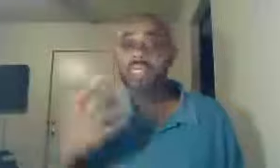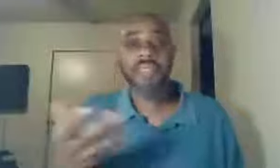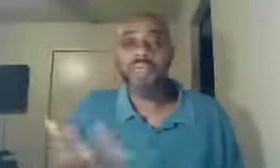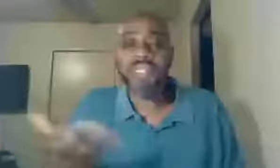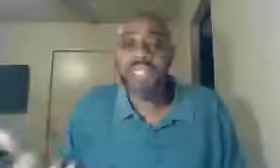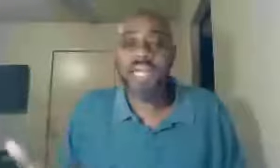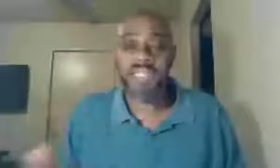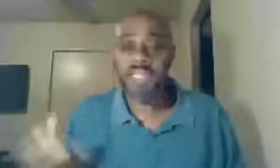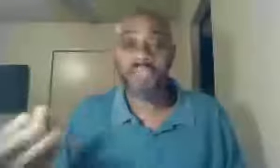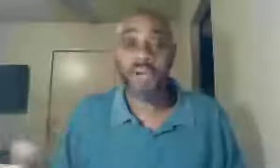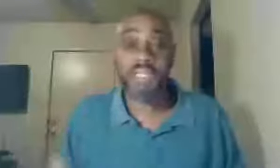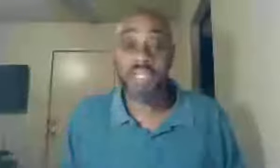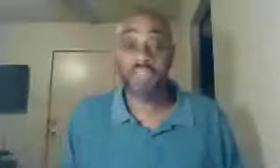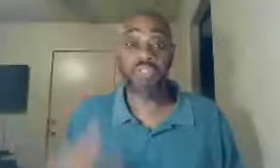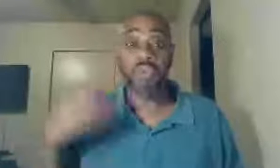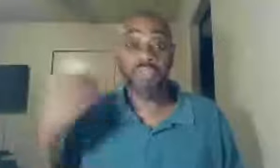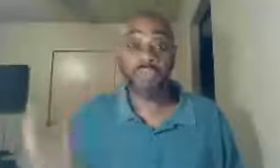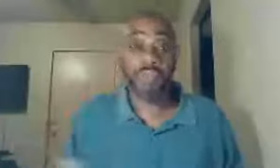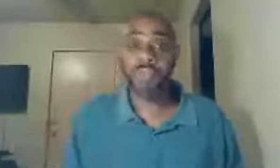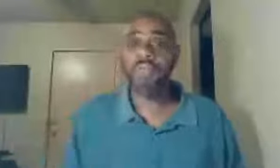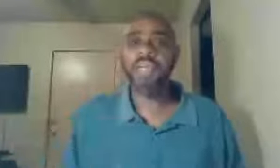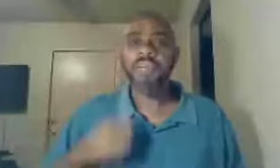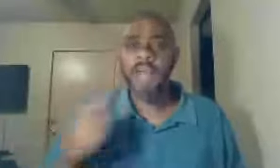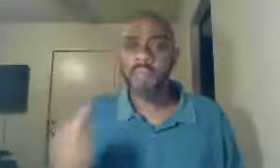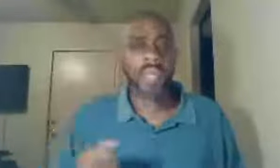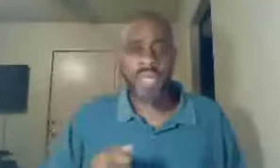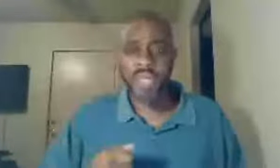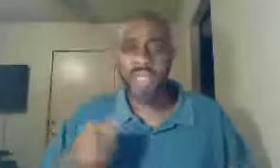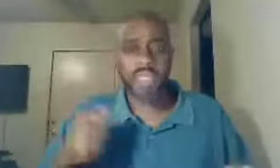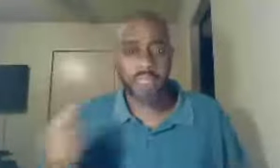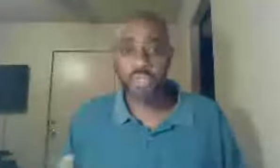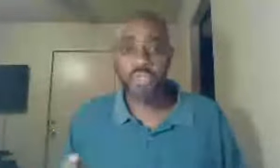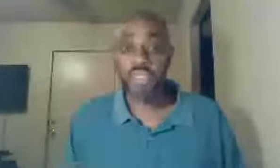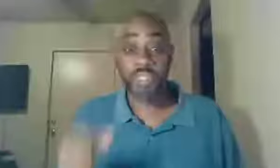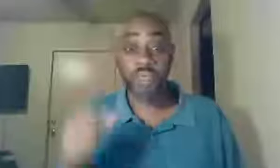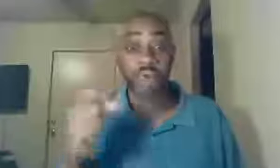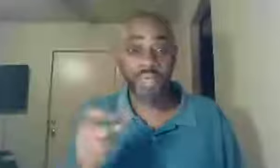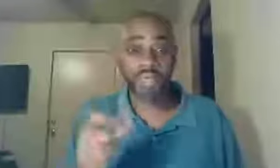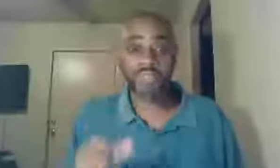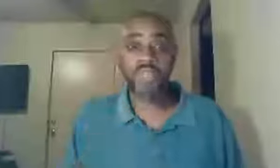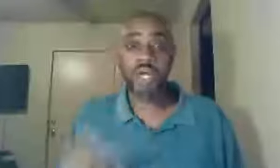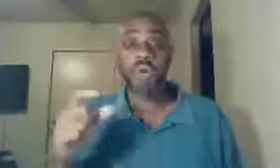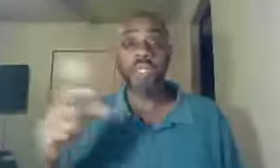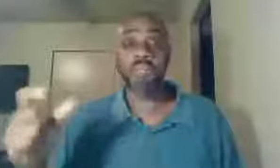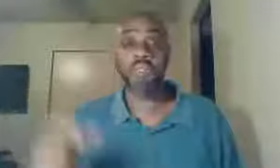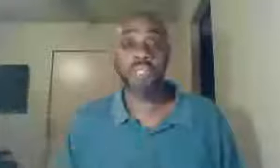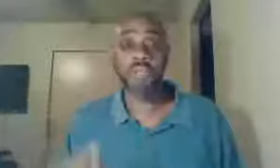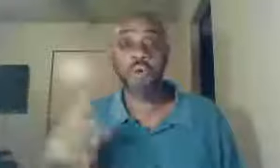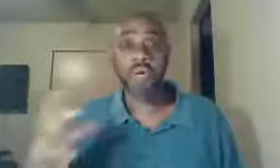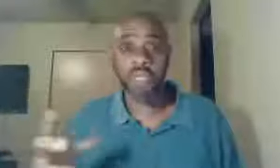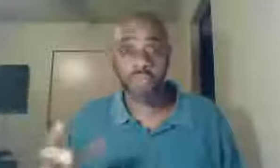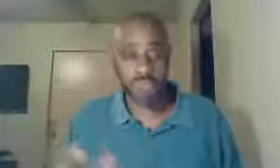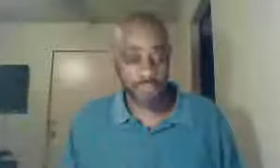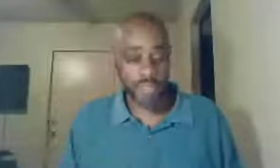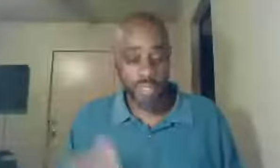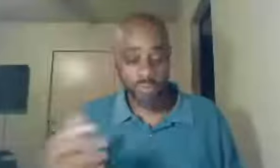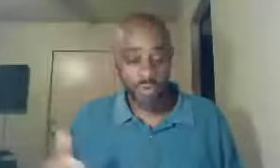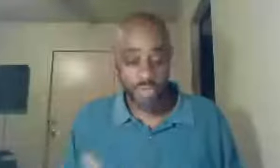what is the likelihood in 30 years, he's going to remember, and communion is an ordinance, holy communion is an ordinance, and of course,